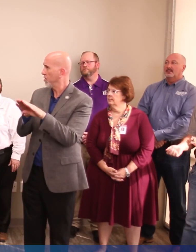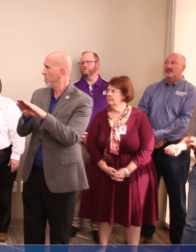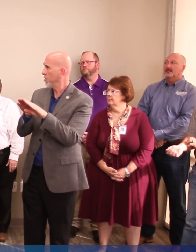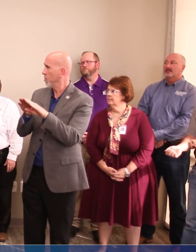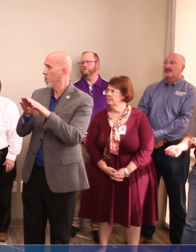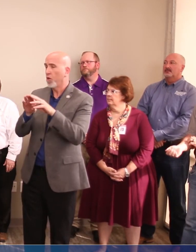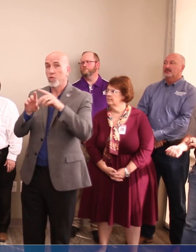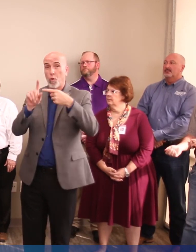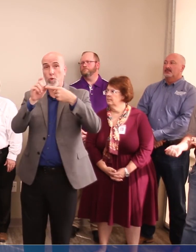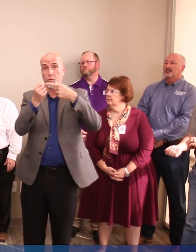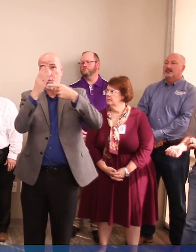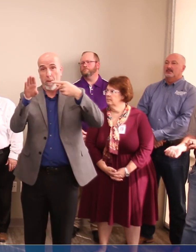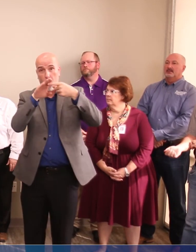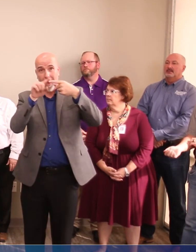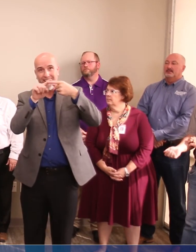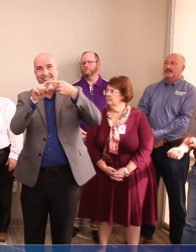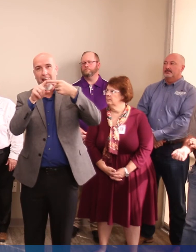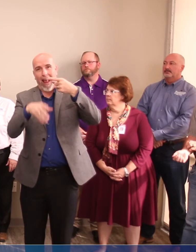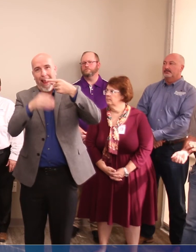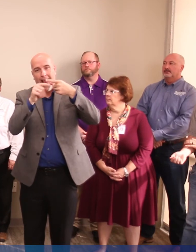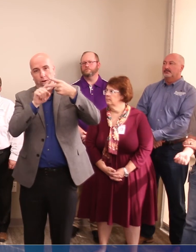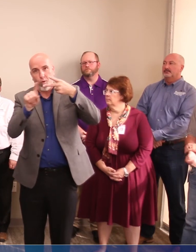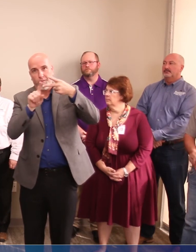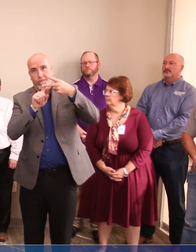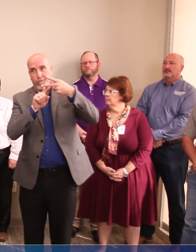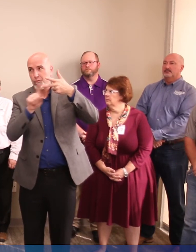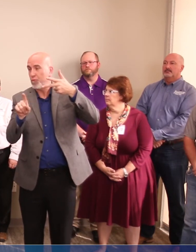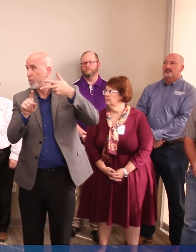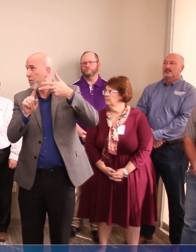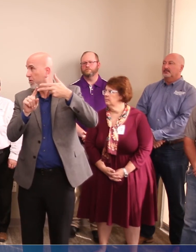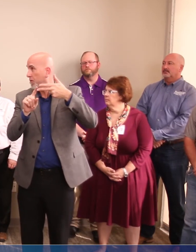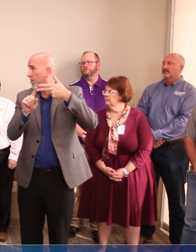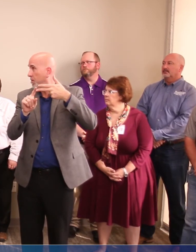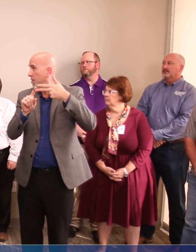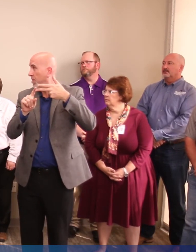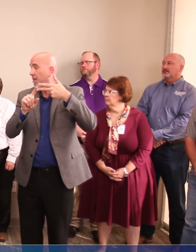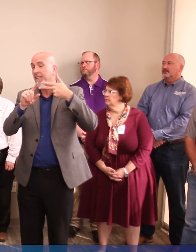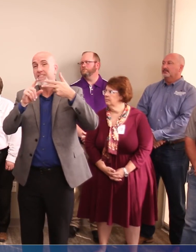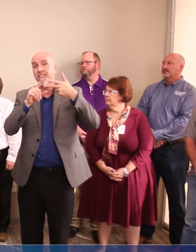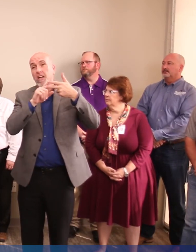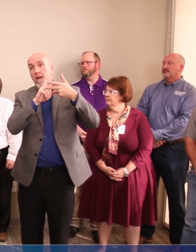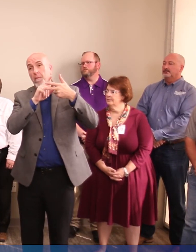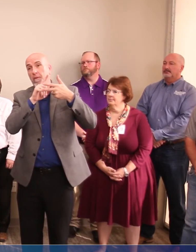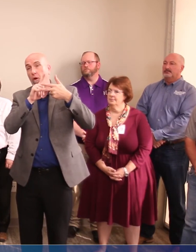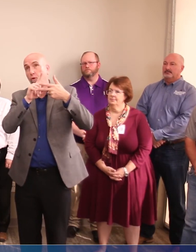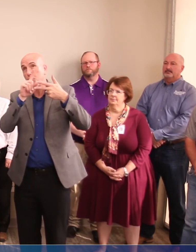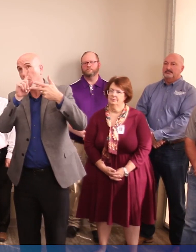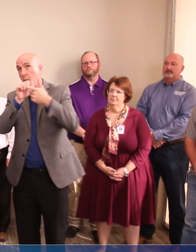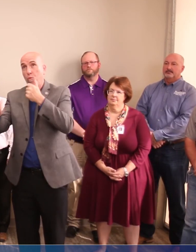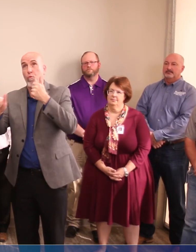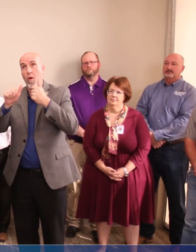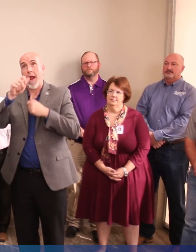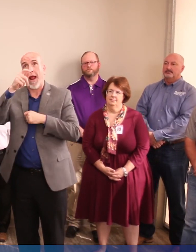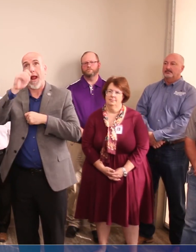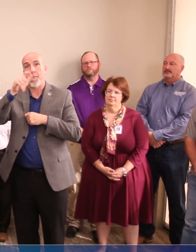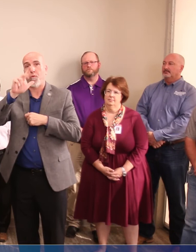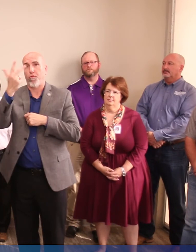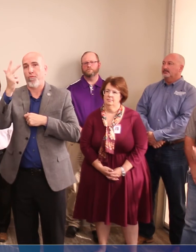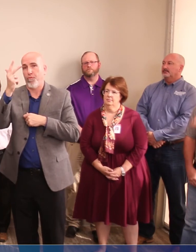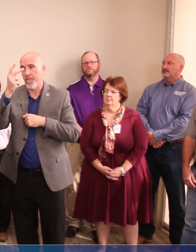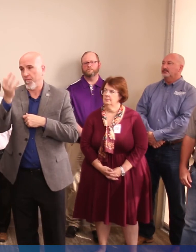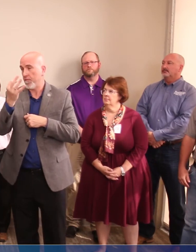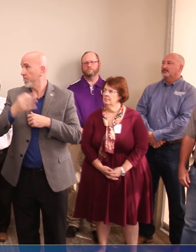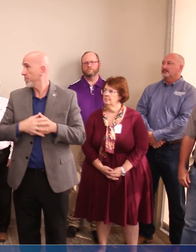It's two additional weeks on top of one week of Friday, April 3rd. Yeah, thank you. And